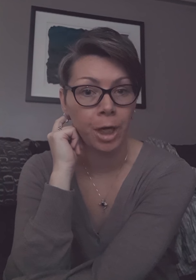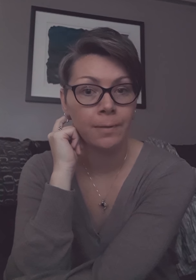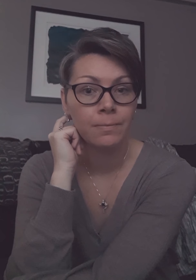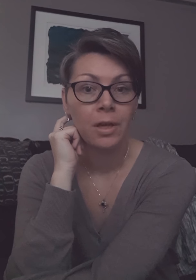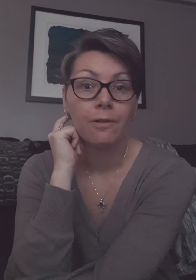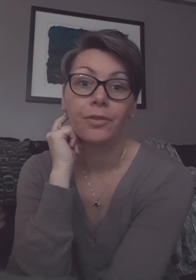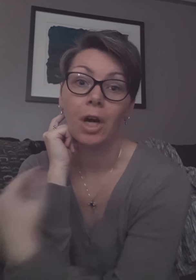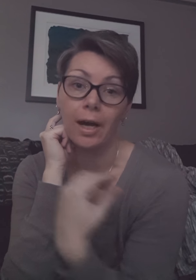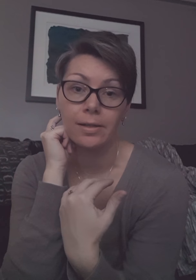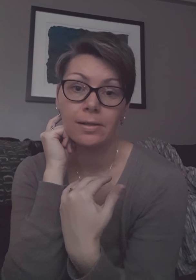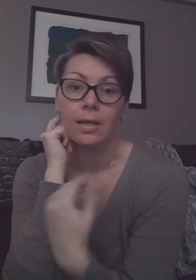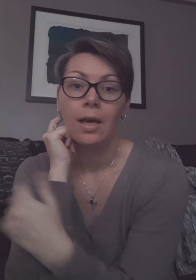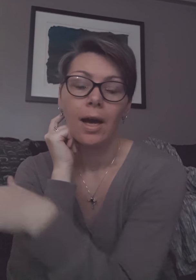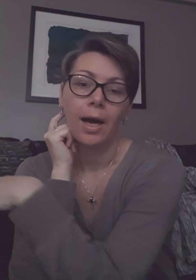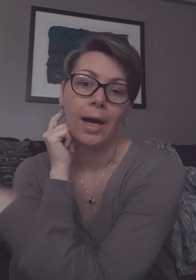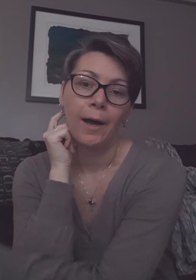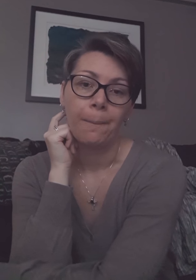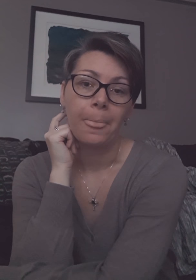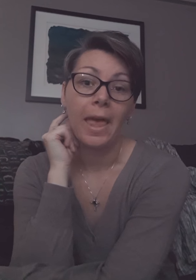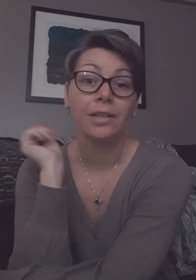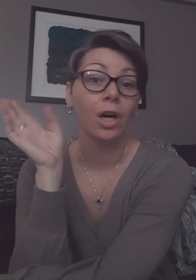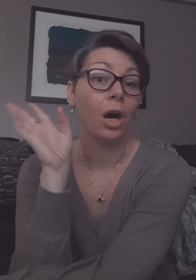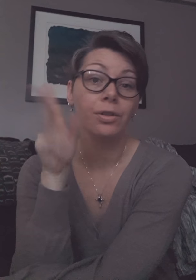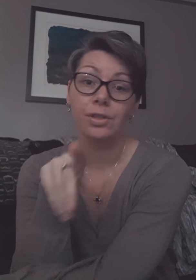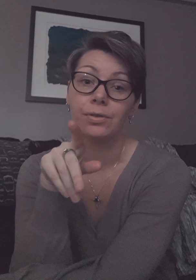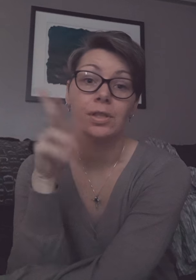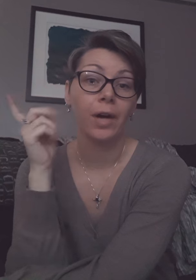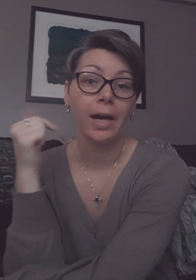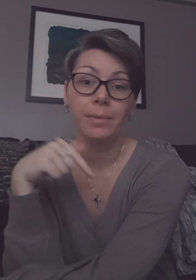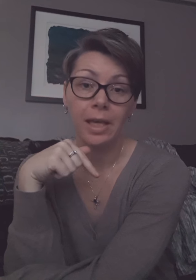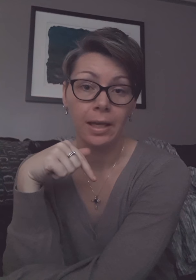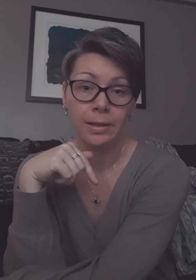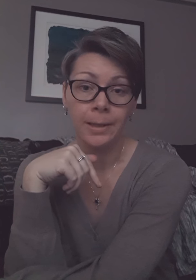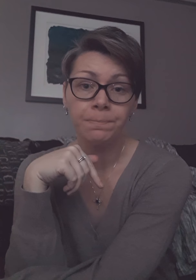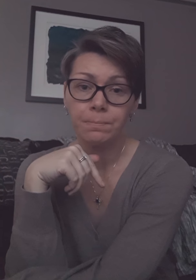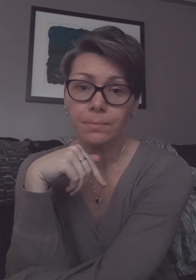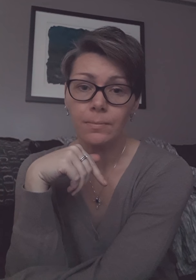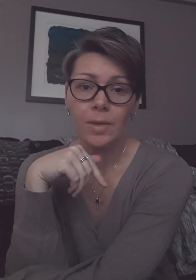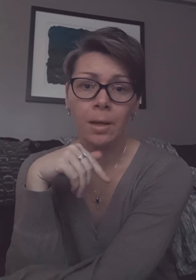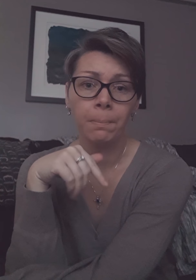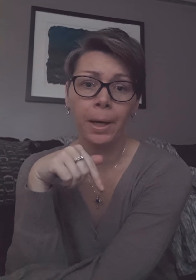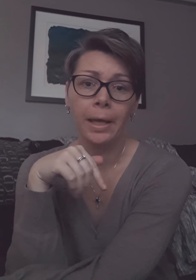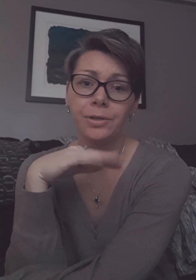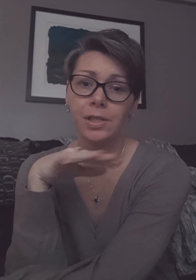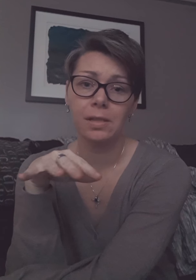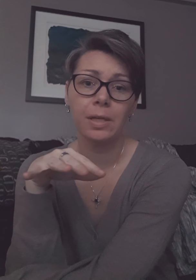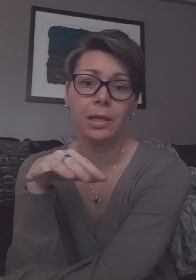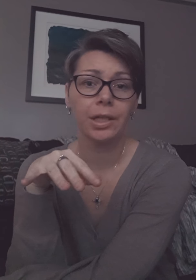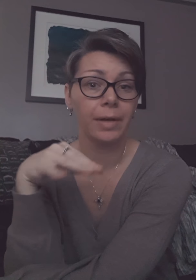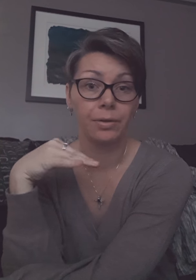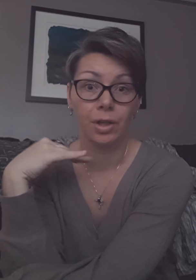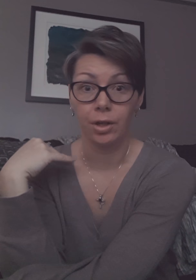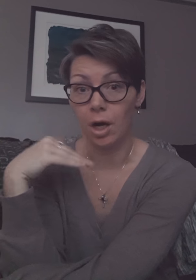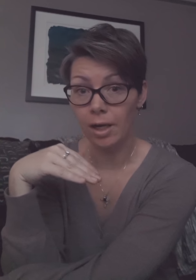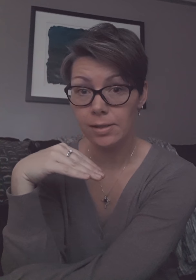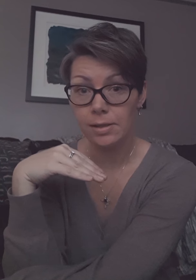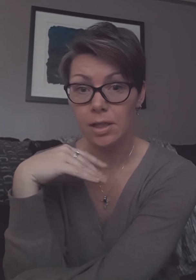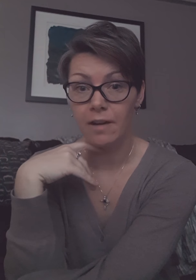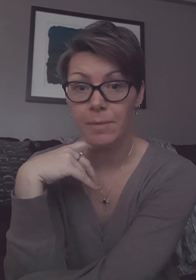for us um and also so I'm in Canada but just to be clear around the cost of